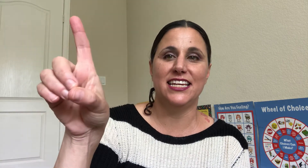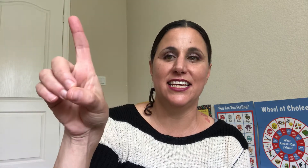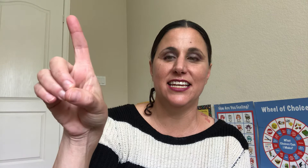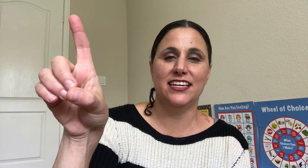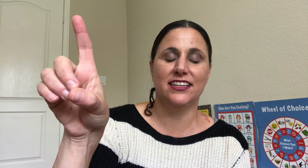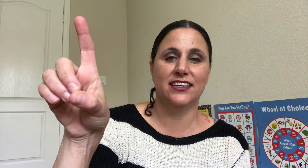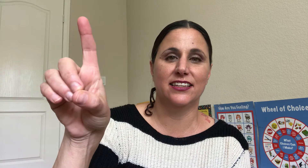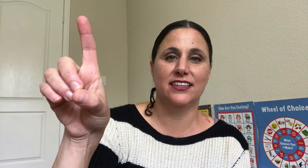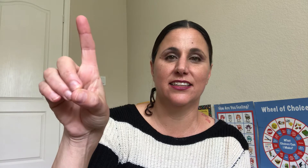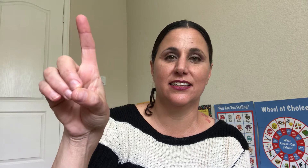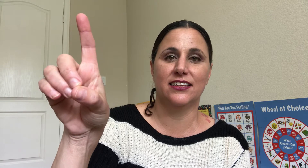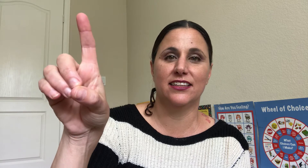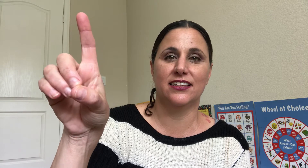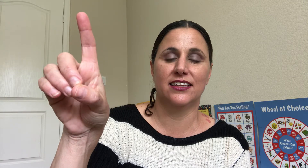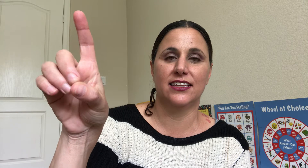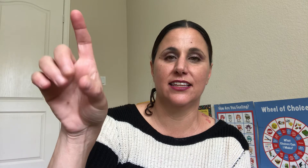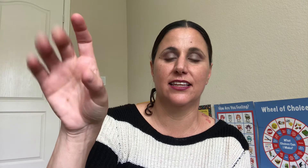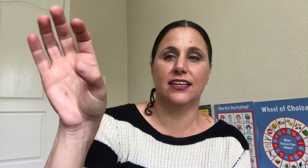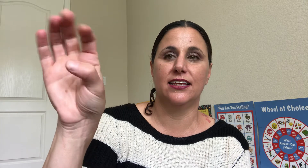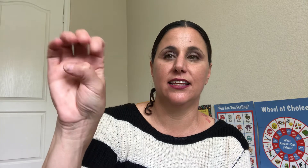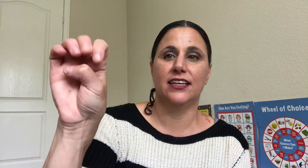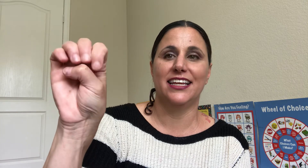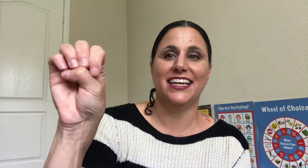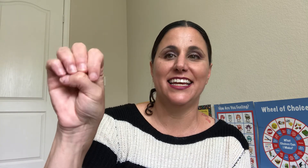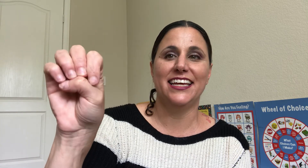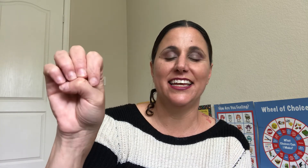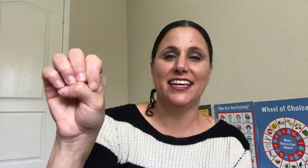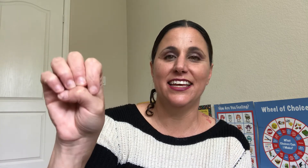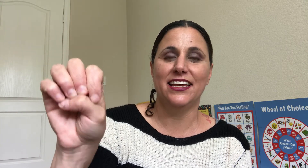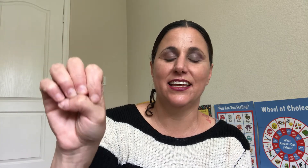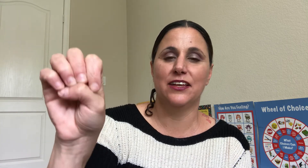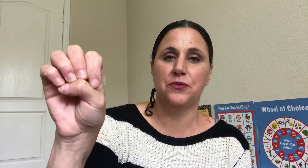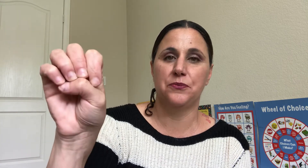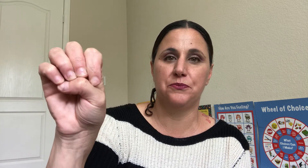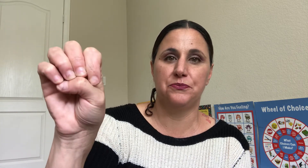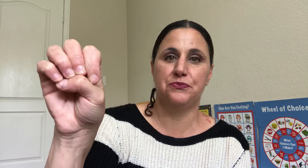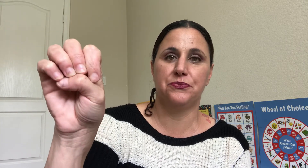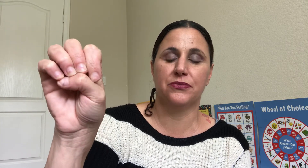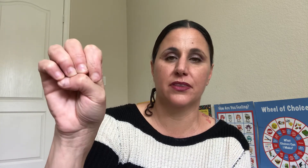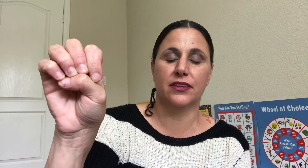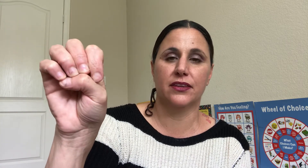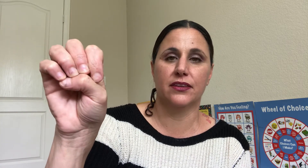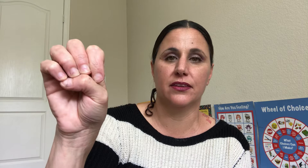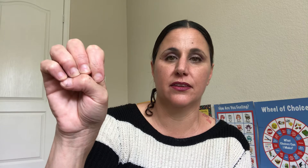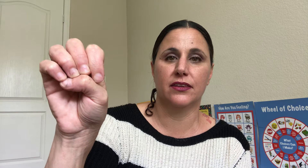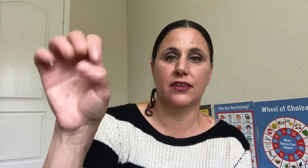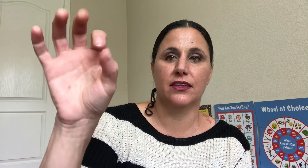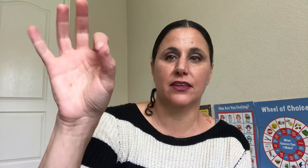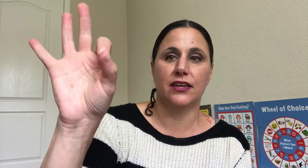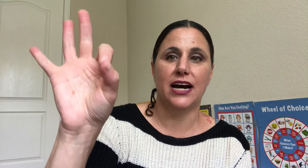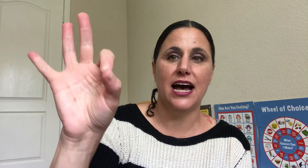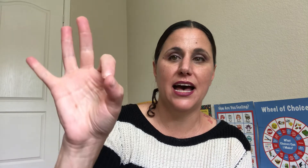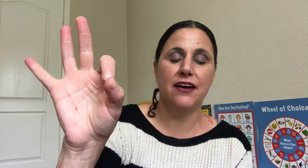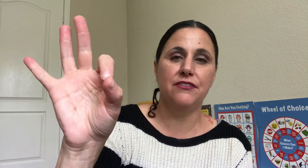E F